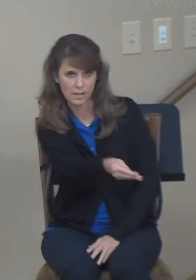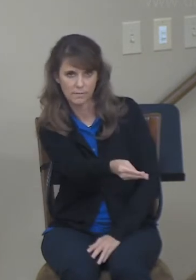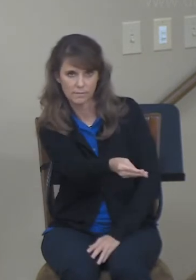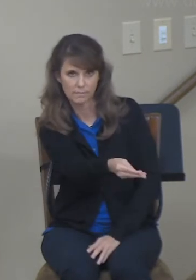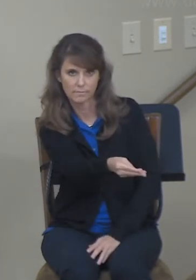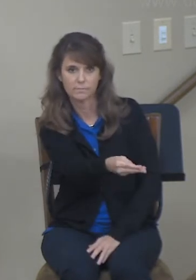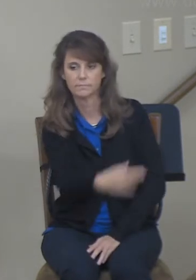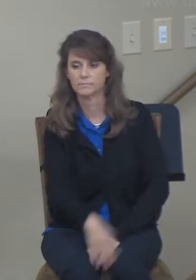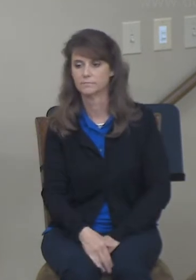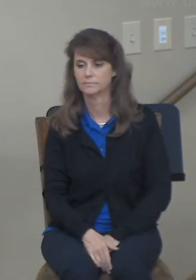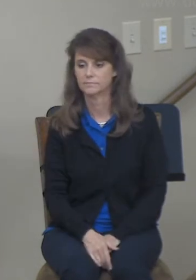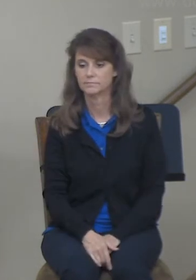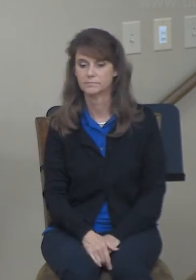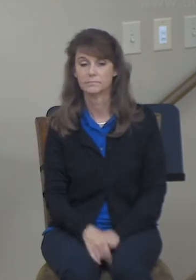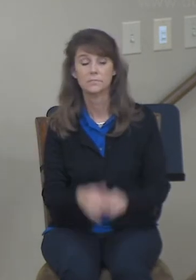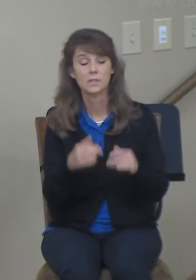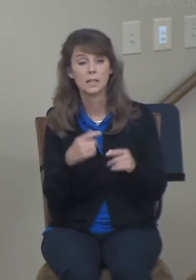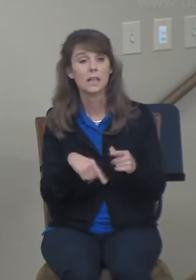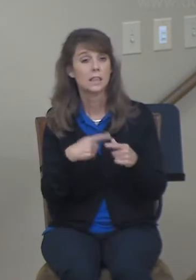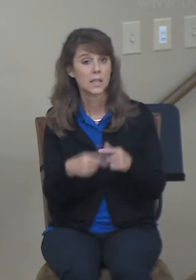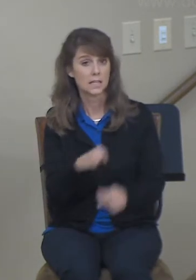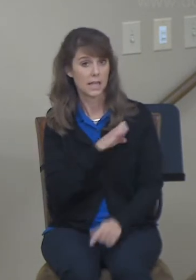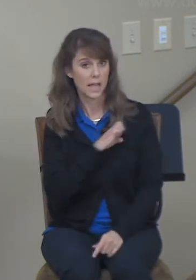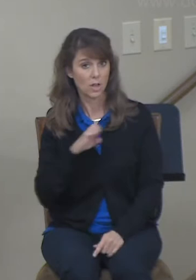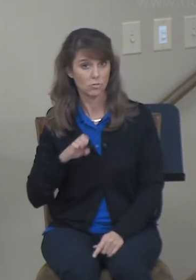the elders of the city, beginning in verse 11.